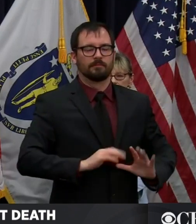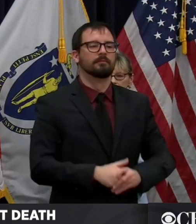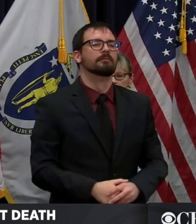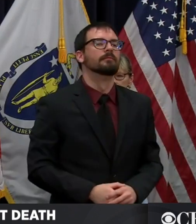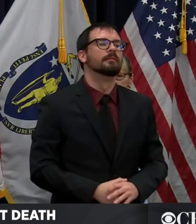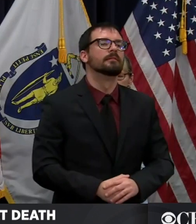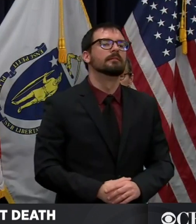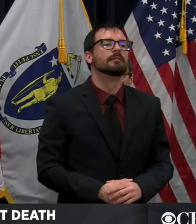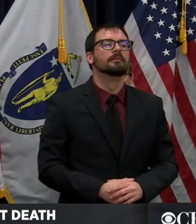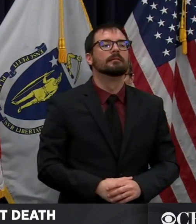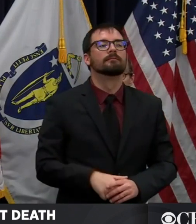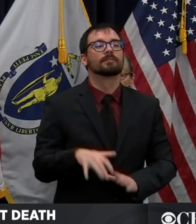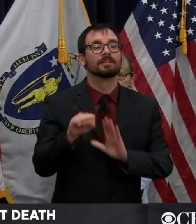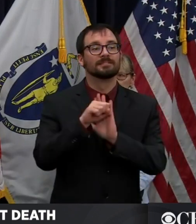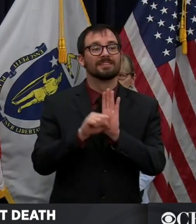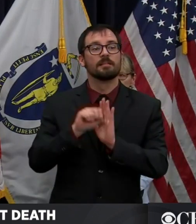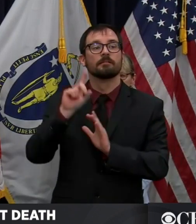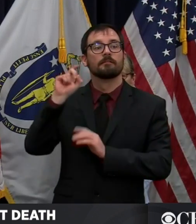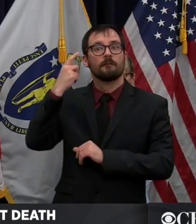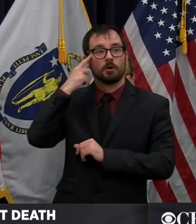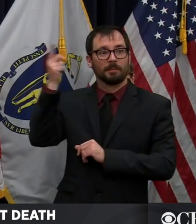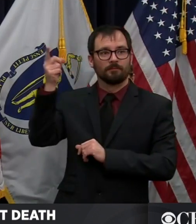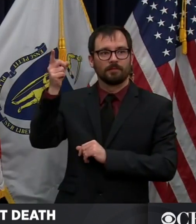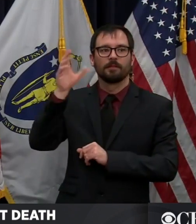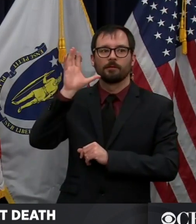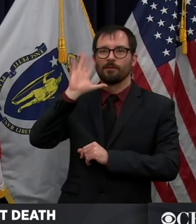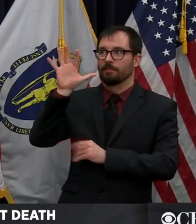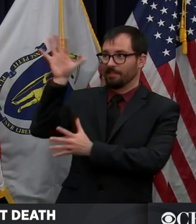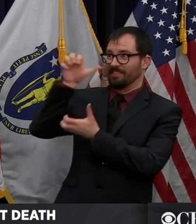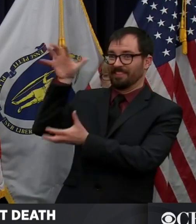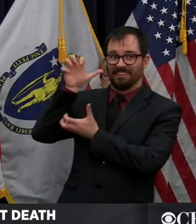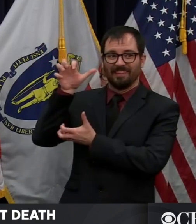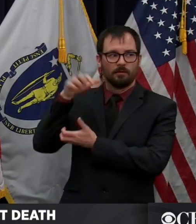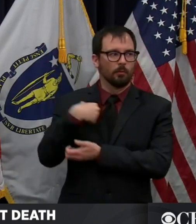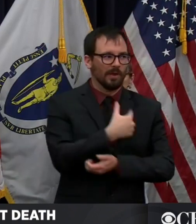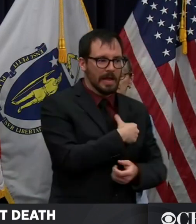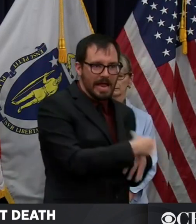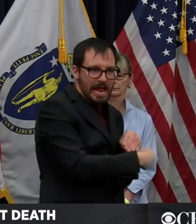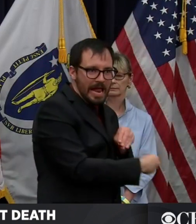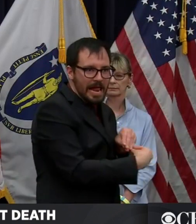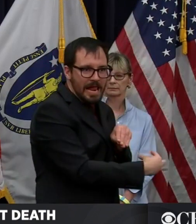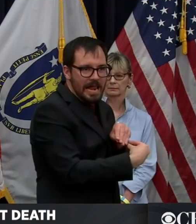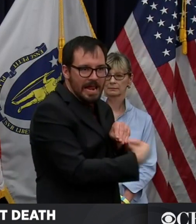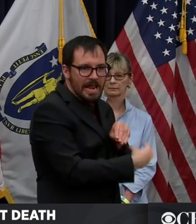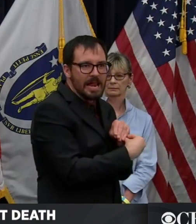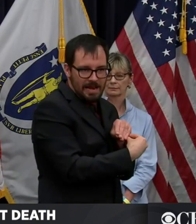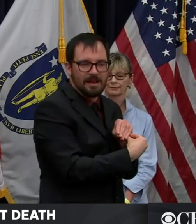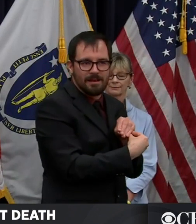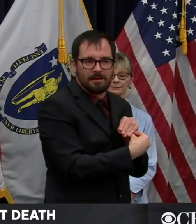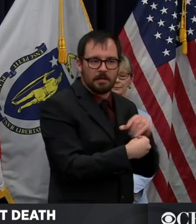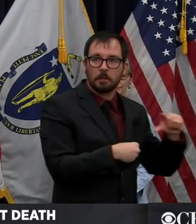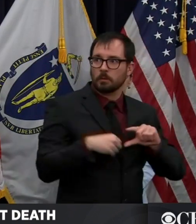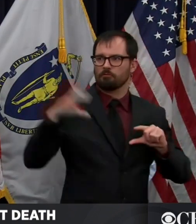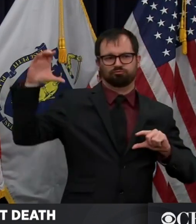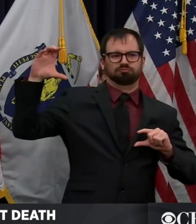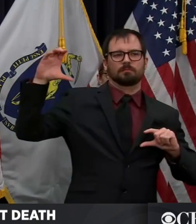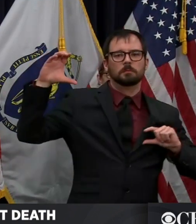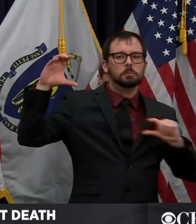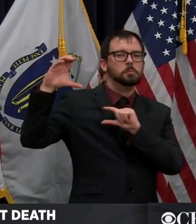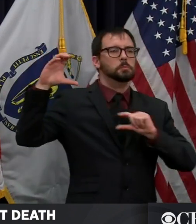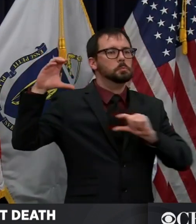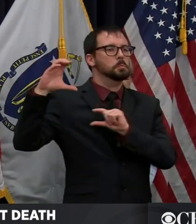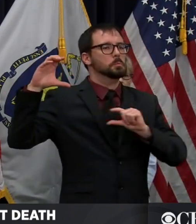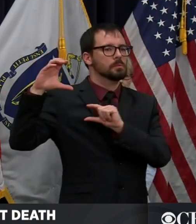This information will be provided to the command center and they will be responsible for distributing the supplies based on need.